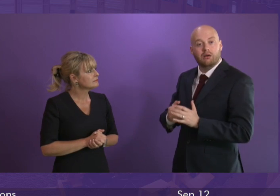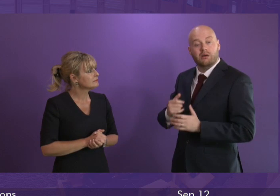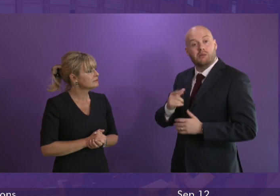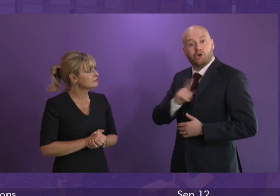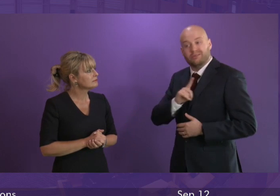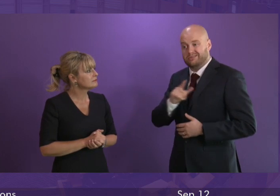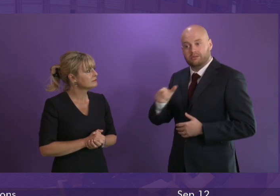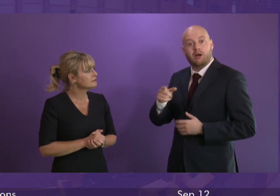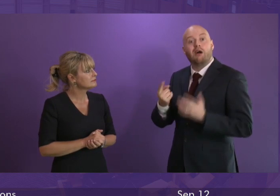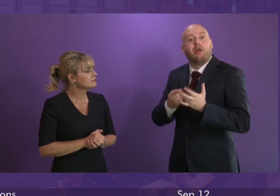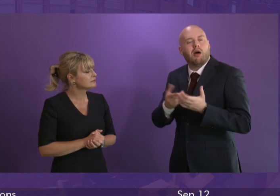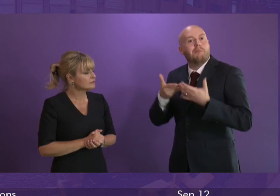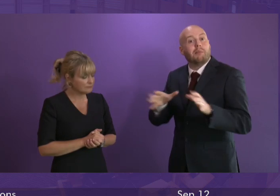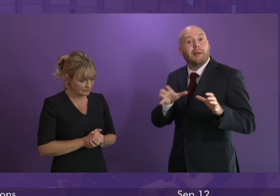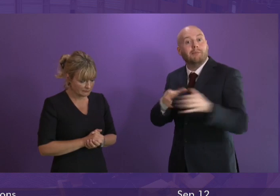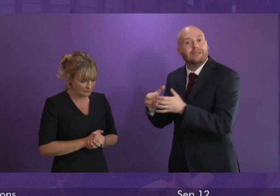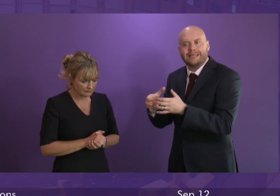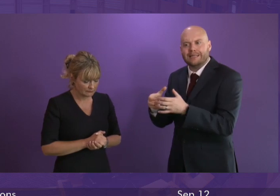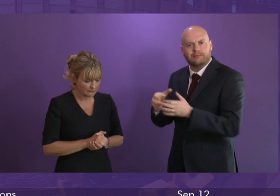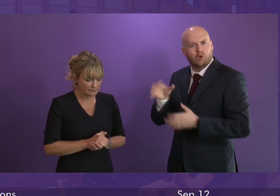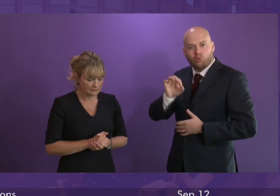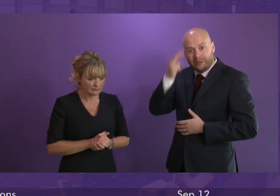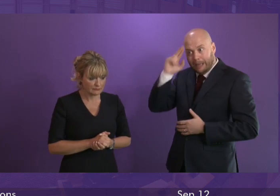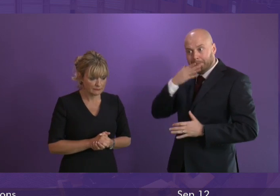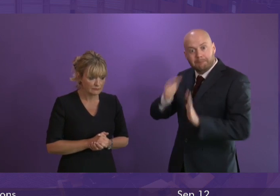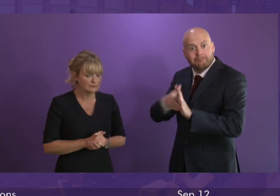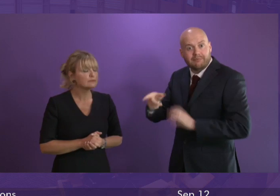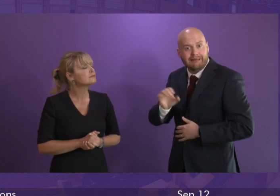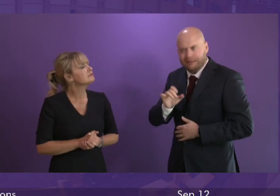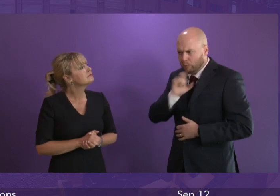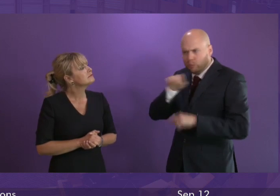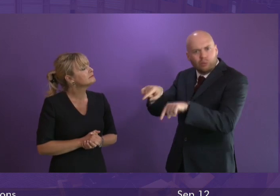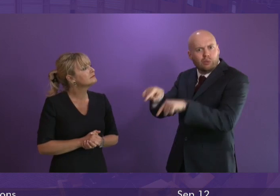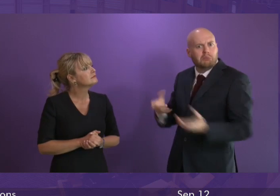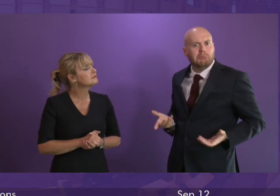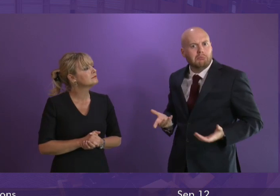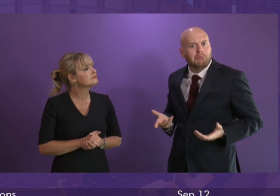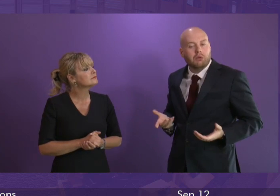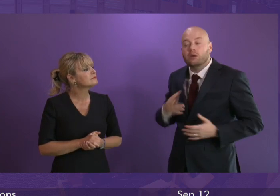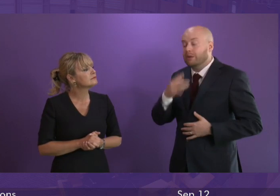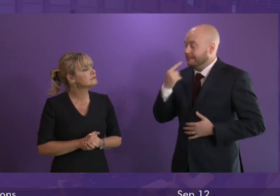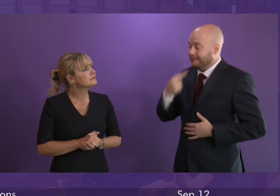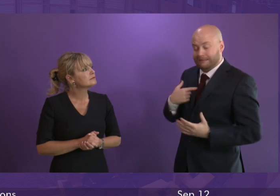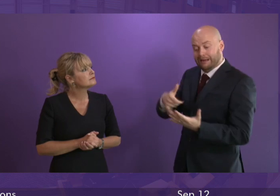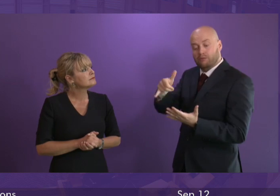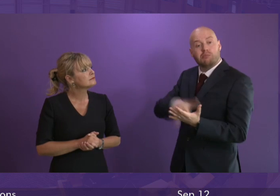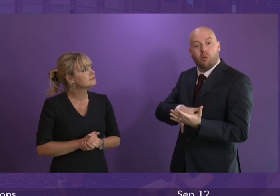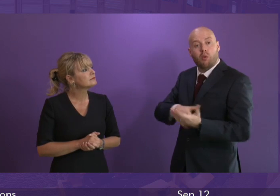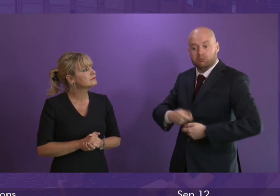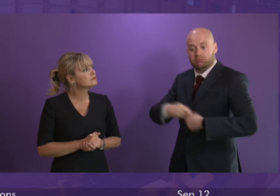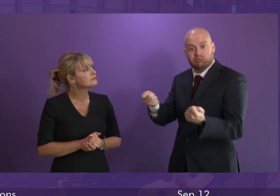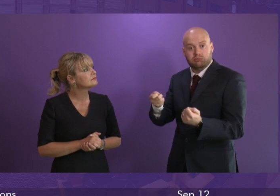the creation of another public body as yet unnamed? The report that came out yesterday told us some important